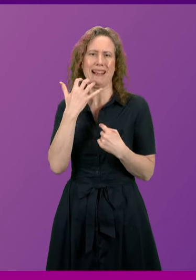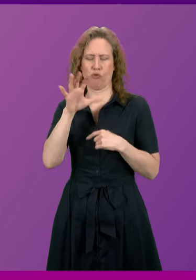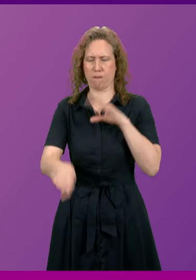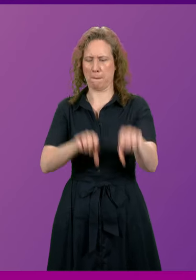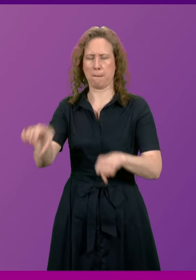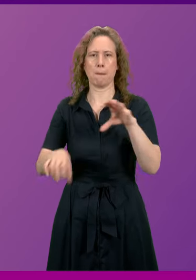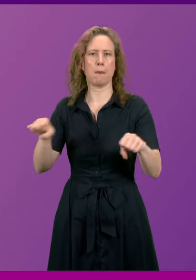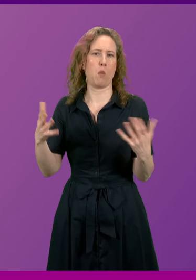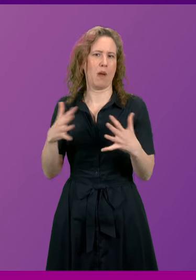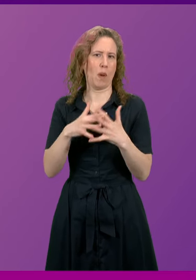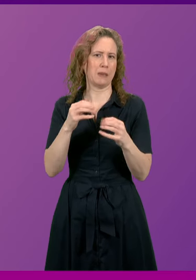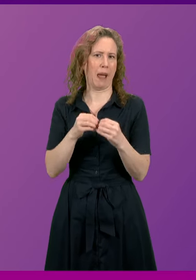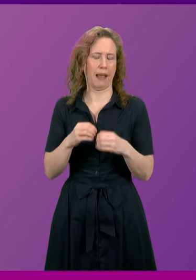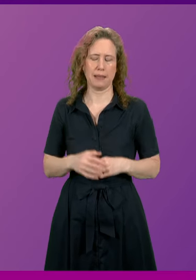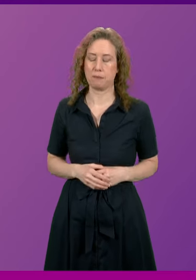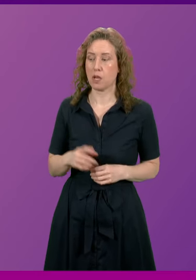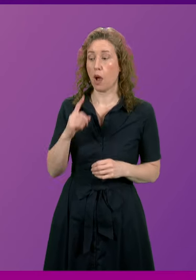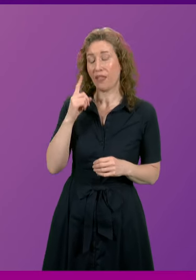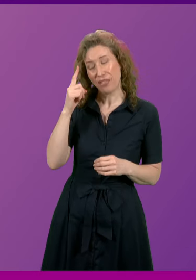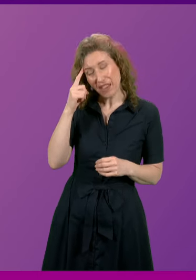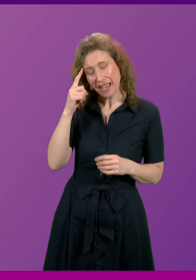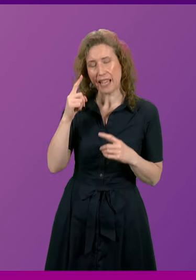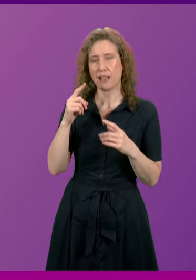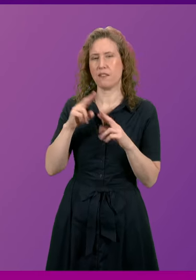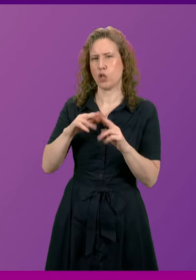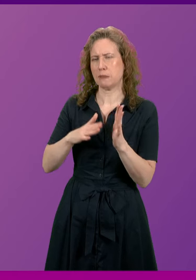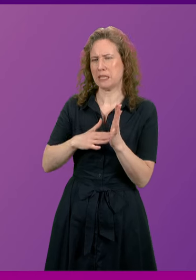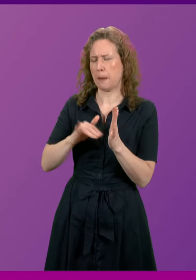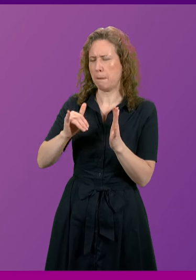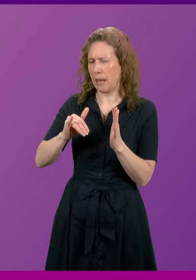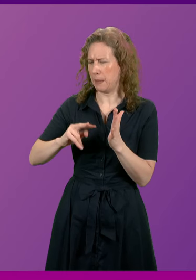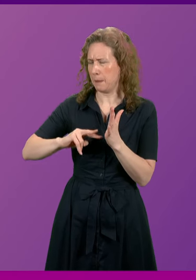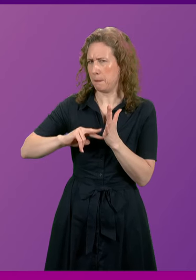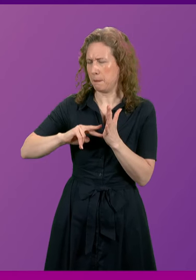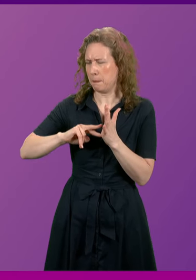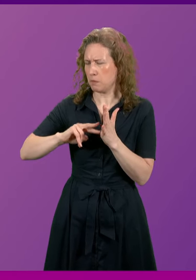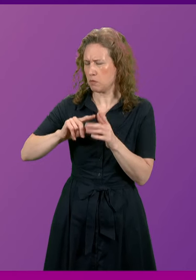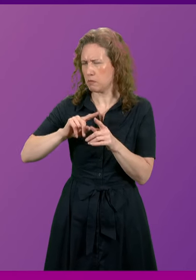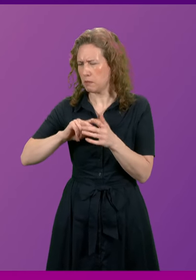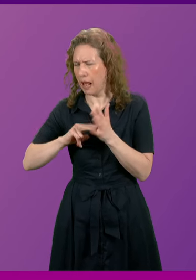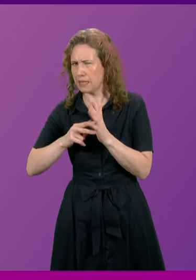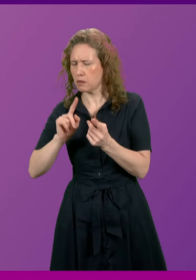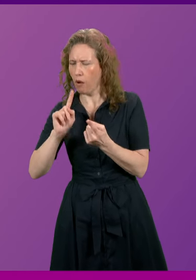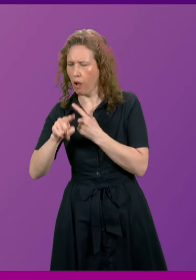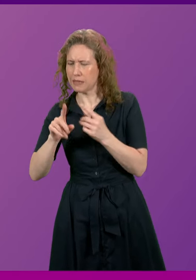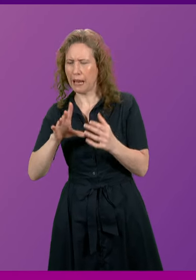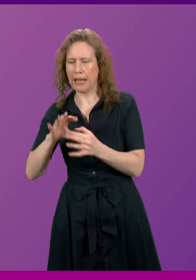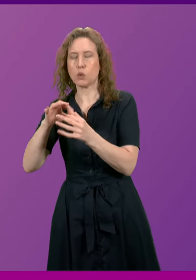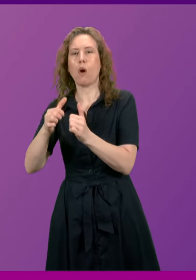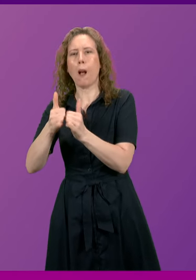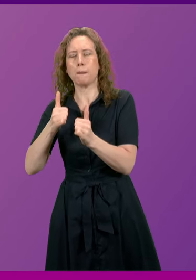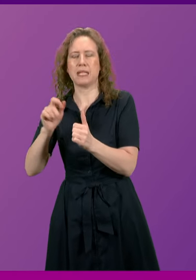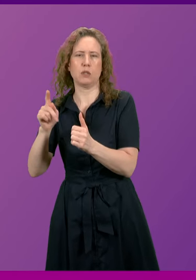West Bank and I think the first minister may have been moving on to answer in relation to arms companies